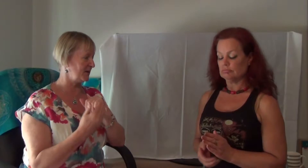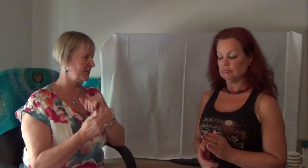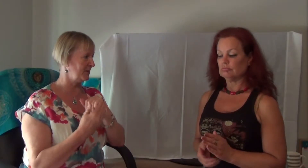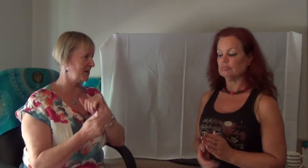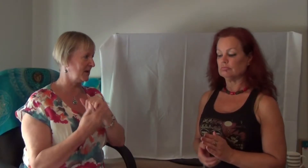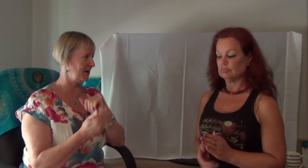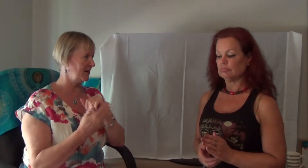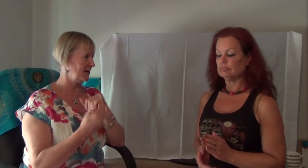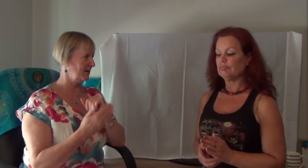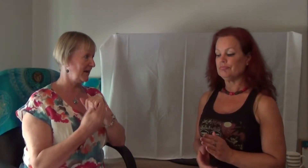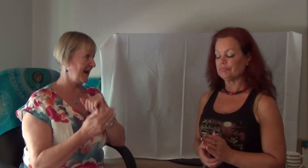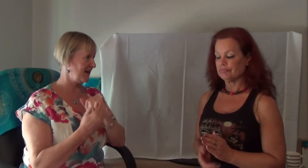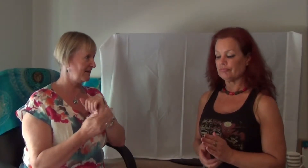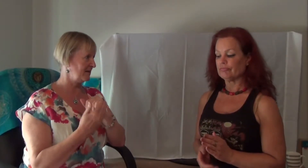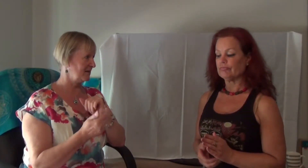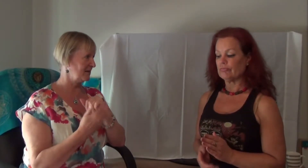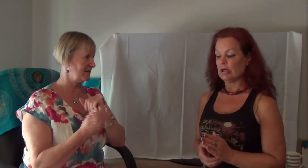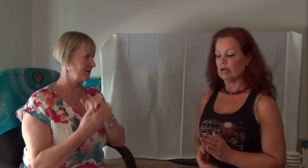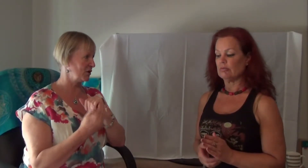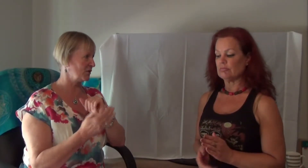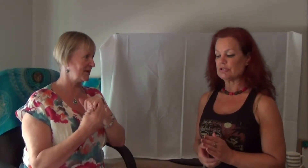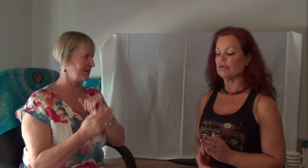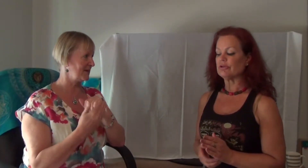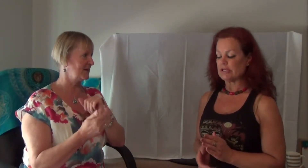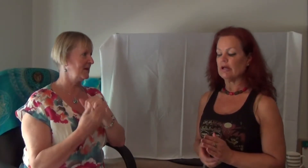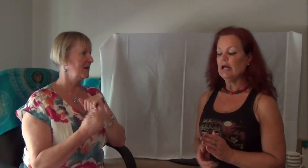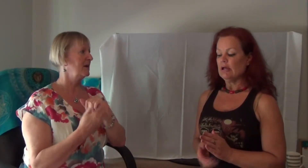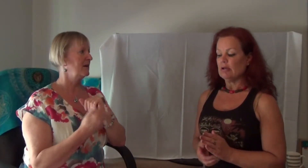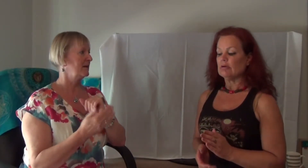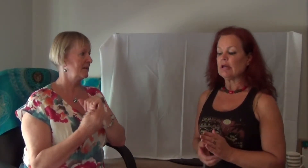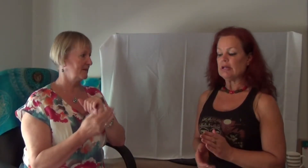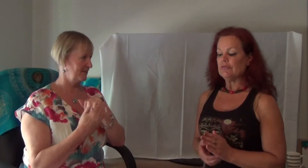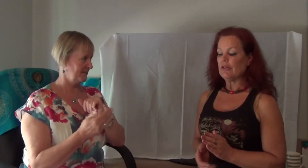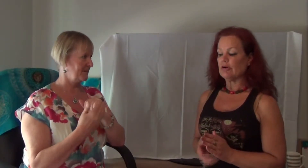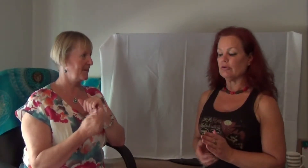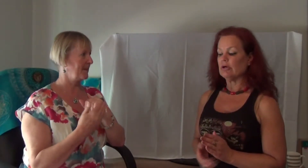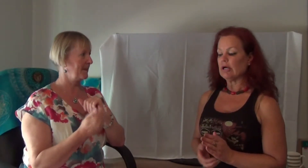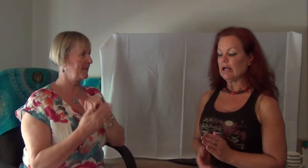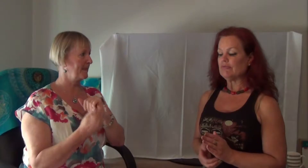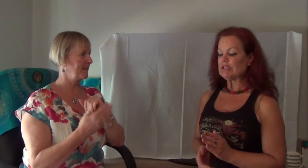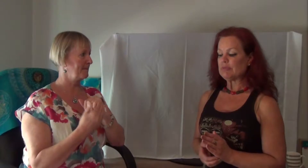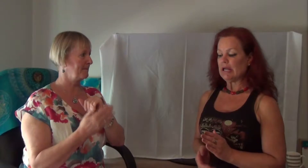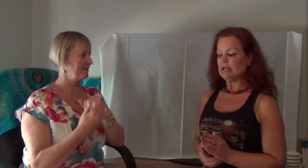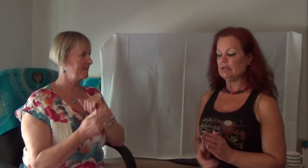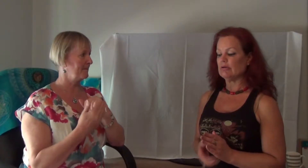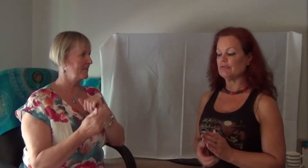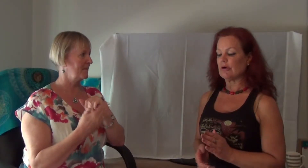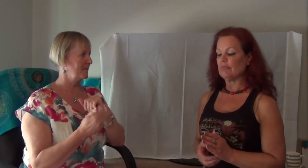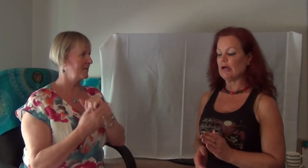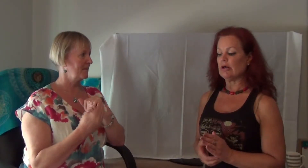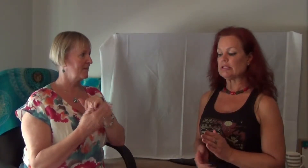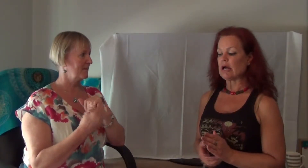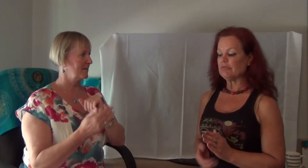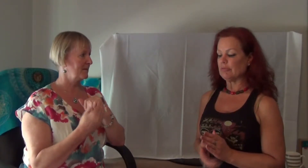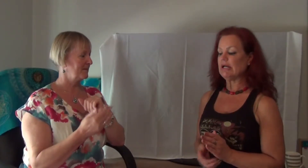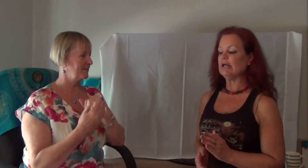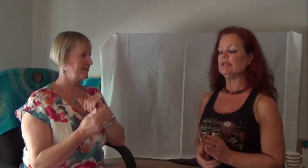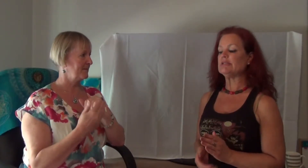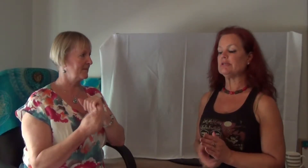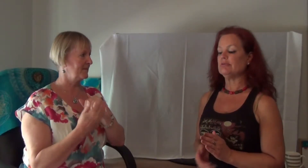my neck? Shoulders? Shoulders, yeah. Okay. Even though I have this pain from the top of my head to